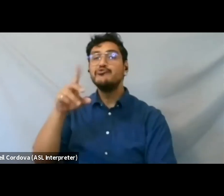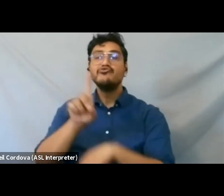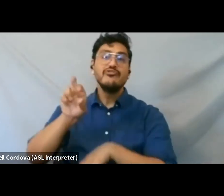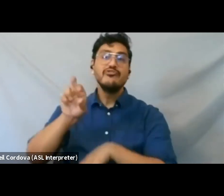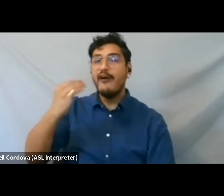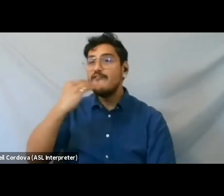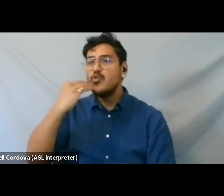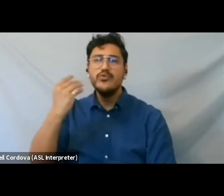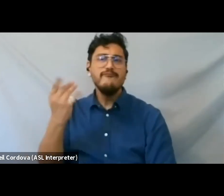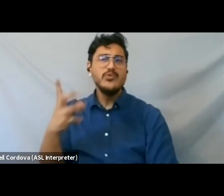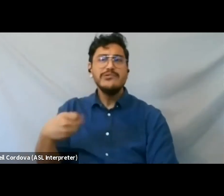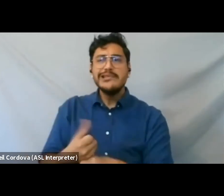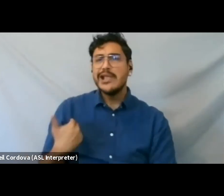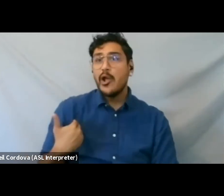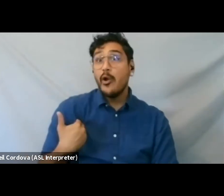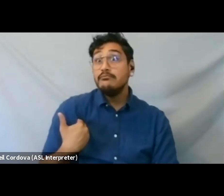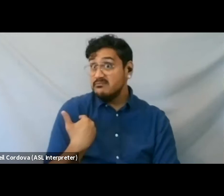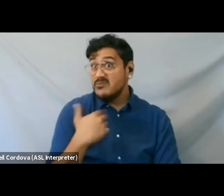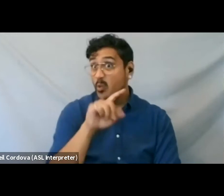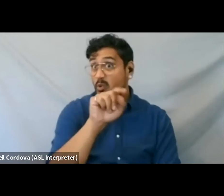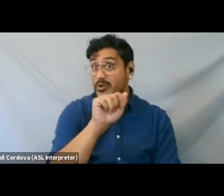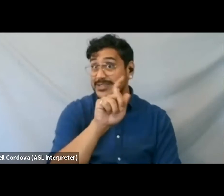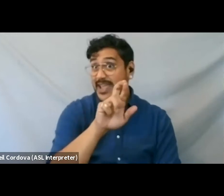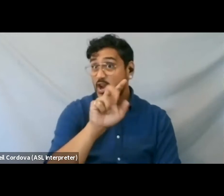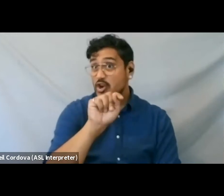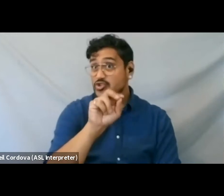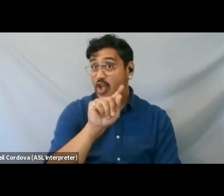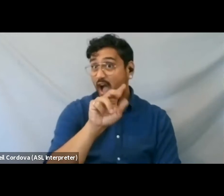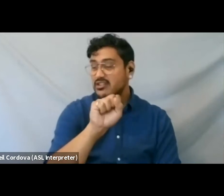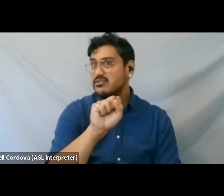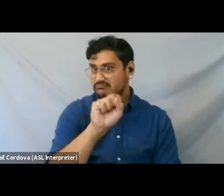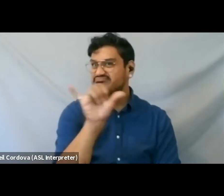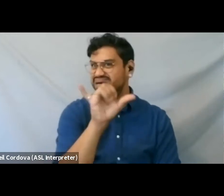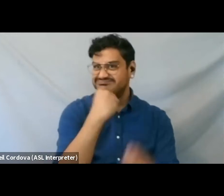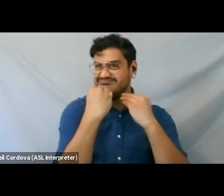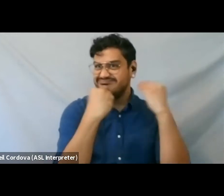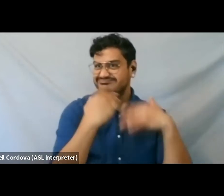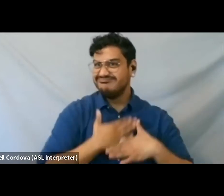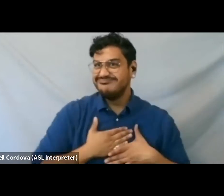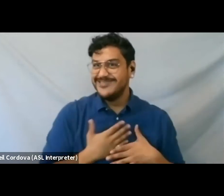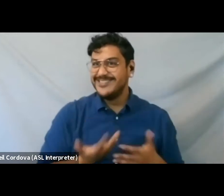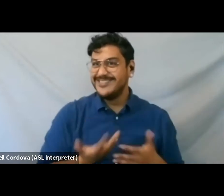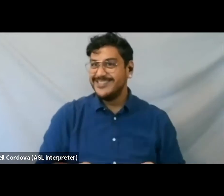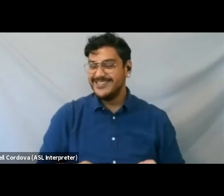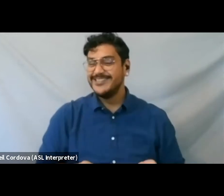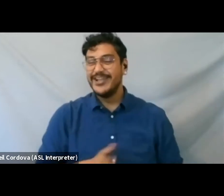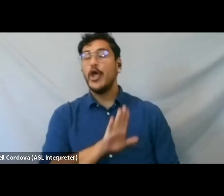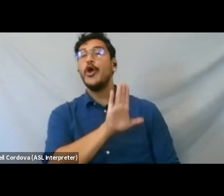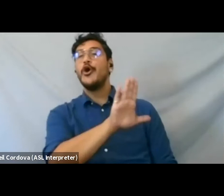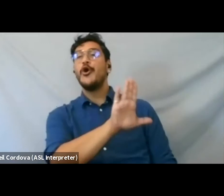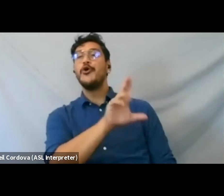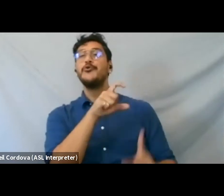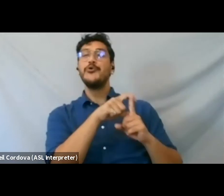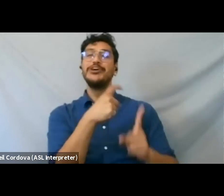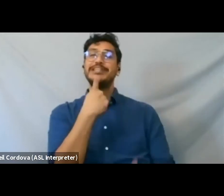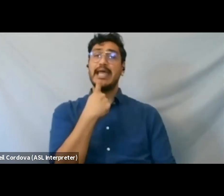or tater tots many, many years back in Oberlin. In her own words, Rhiannon said, when people